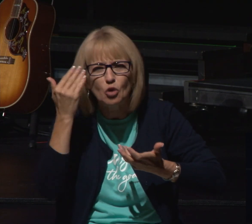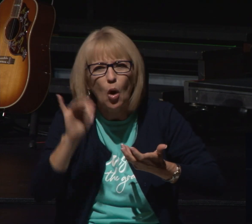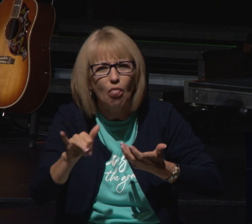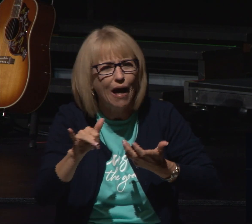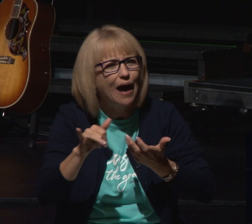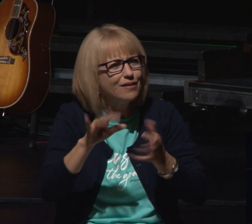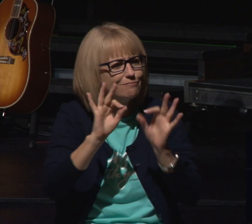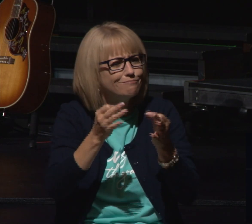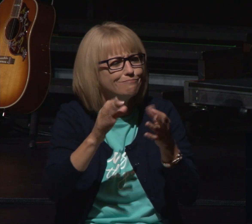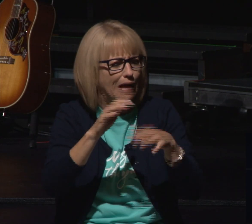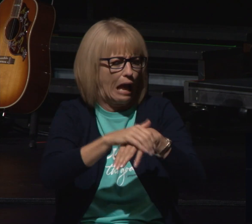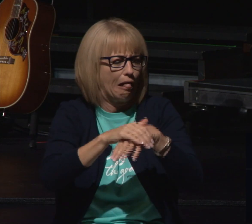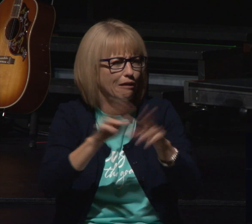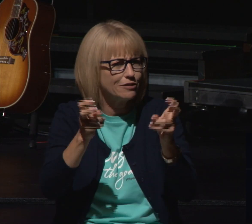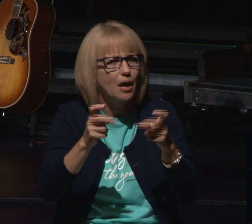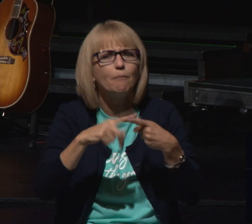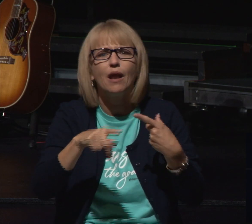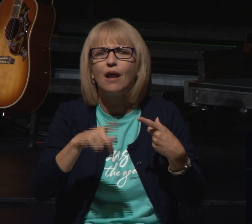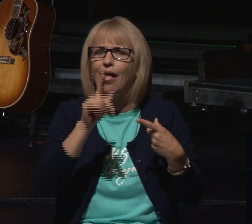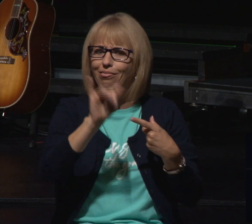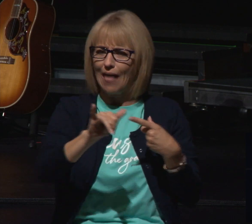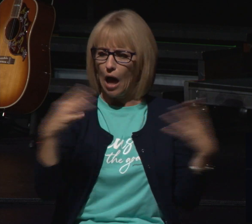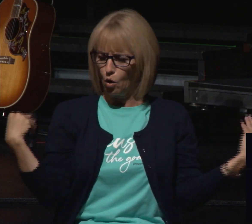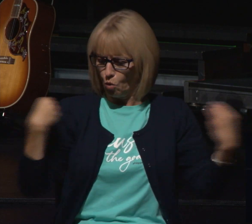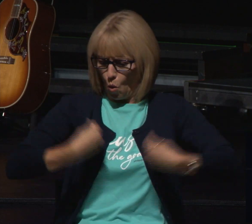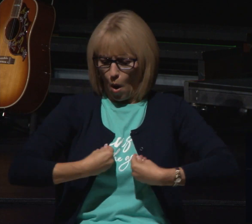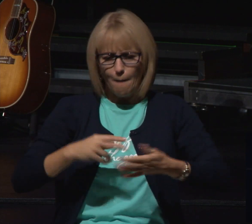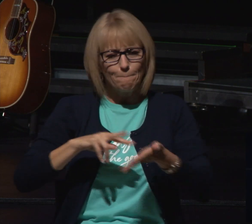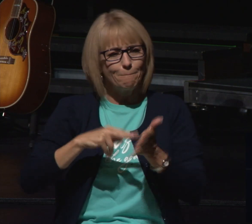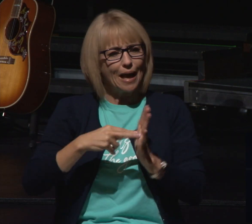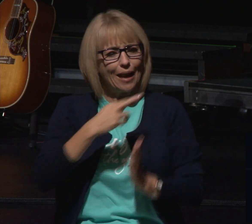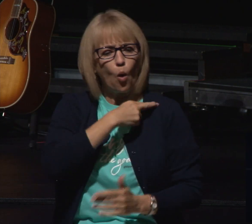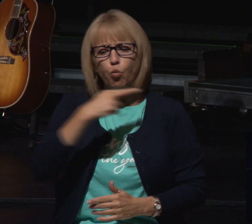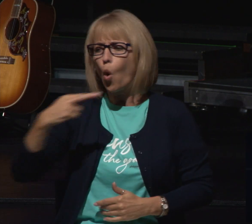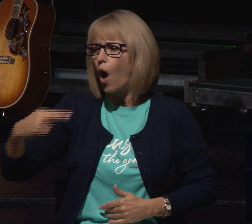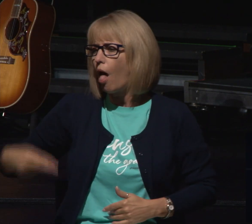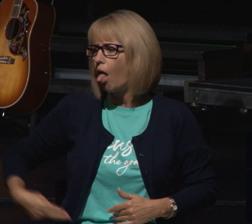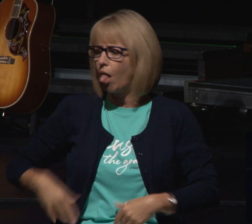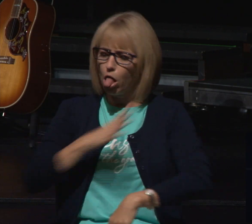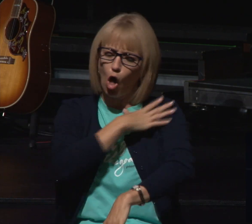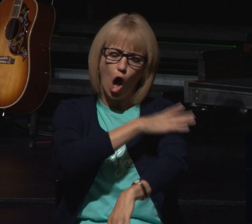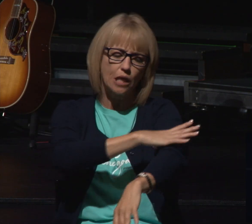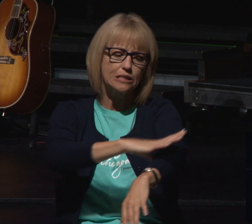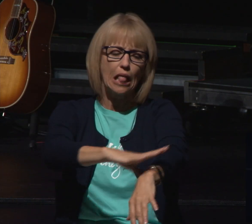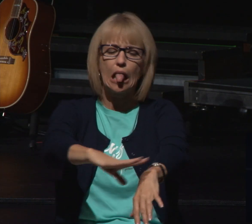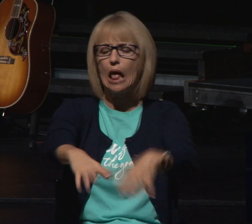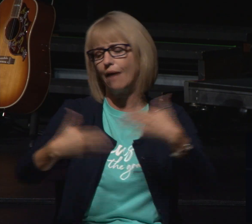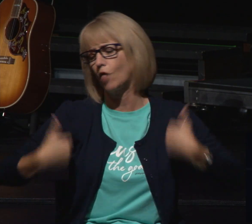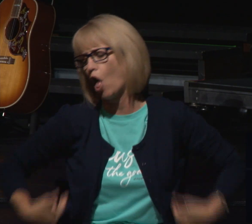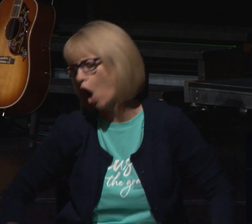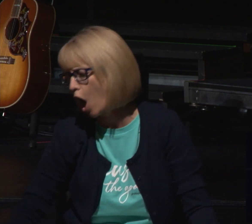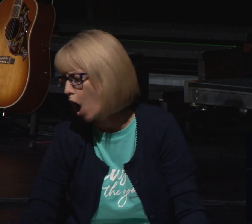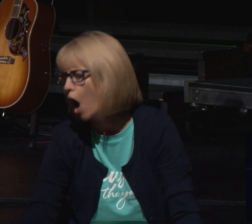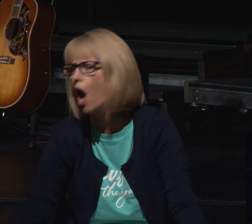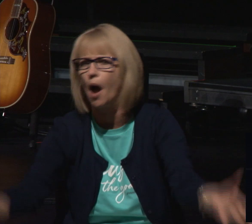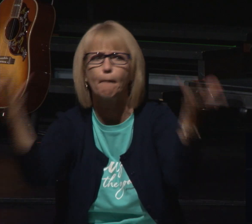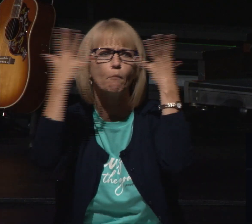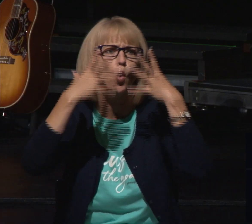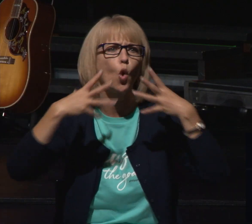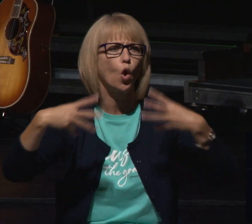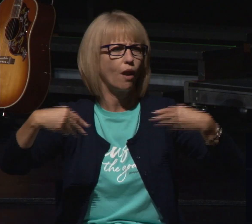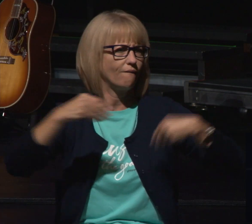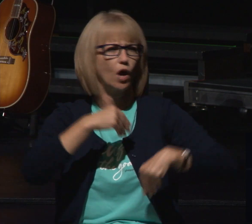it's actually a crow a robe of royalty it's a robe with really long sleeves it was very long all the way to the ground